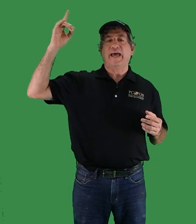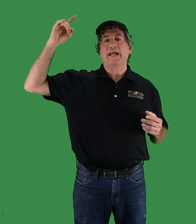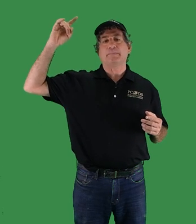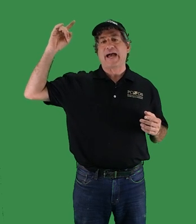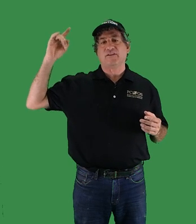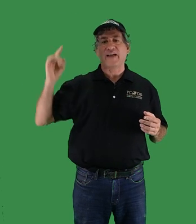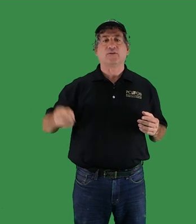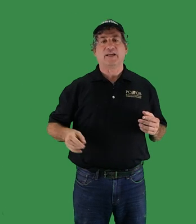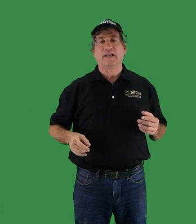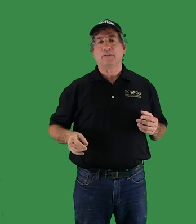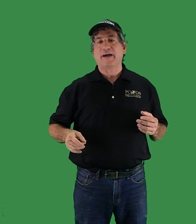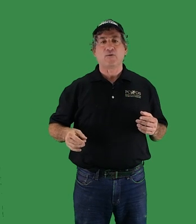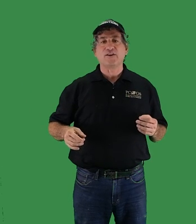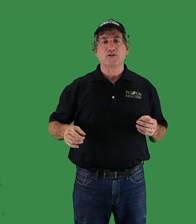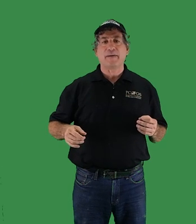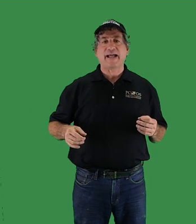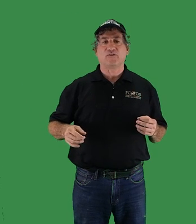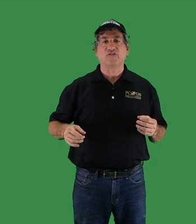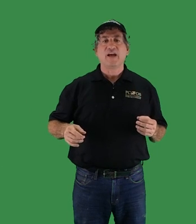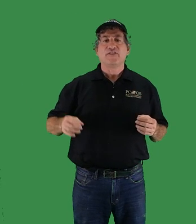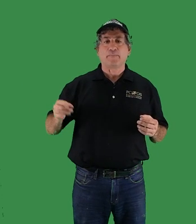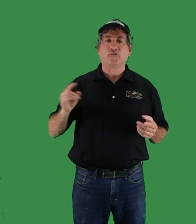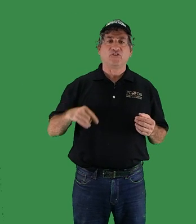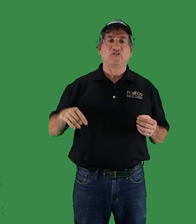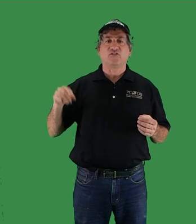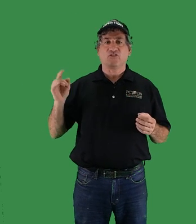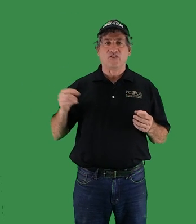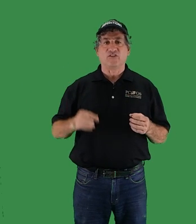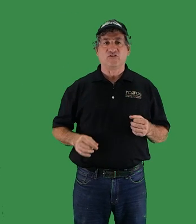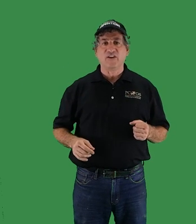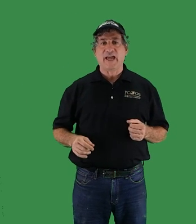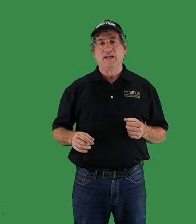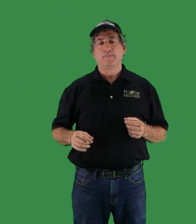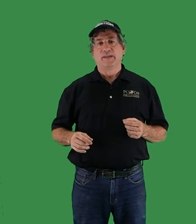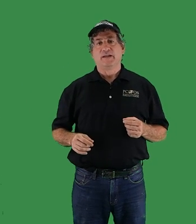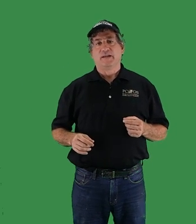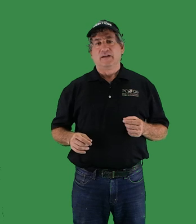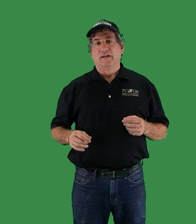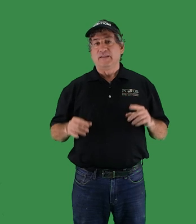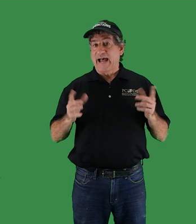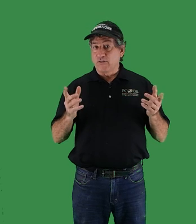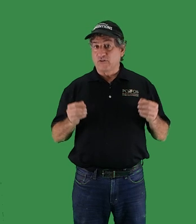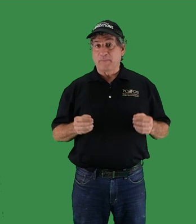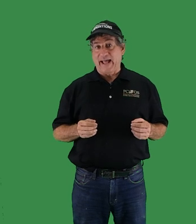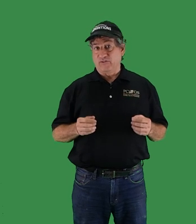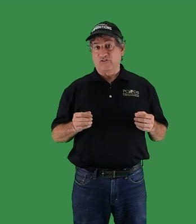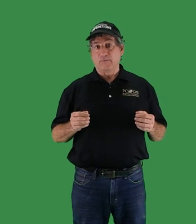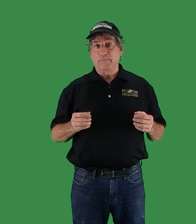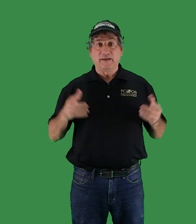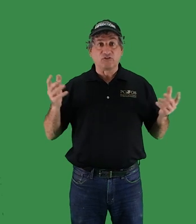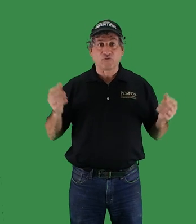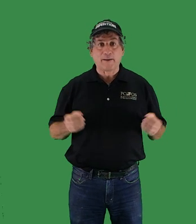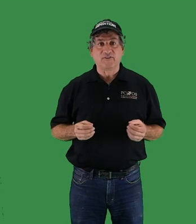and back down again in migration patterns that persist to this day. Now those patterns are being disrupted.